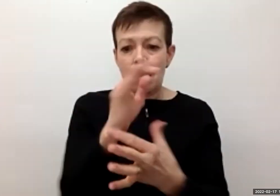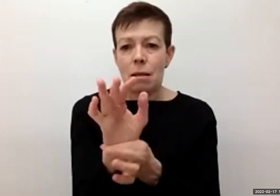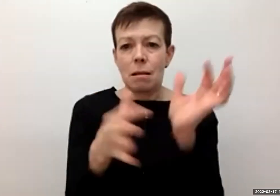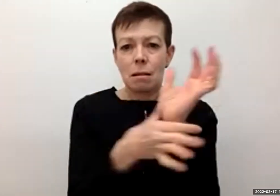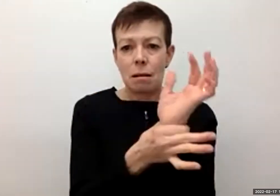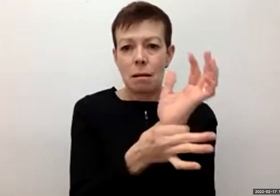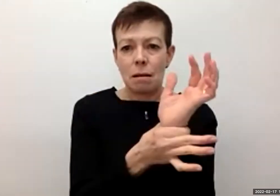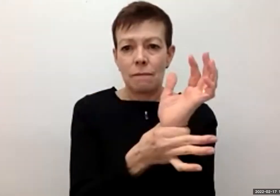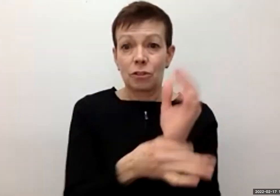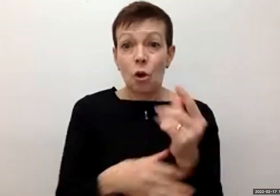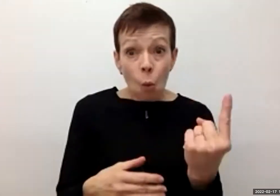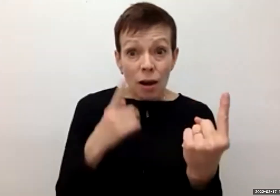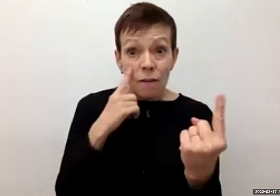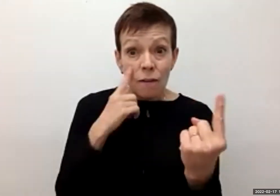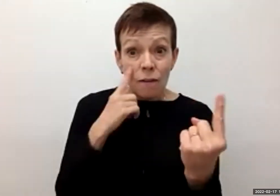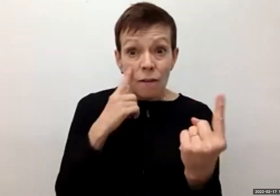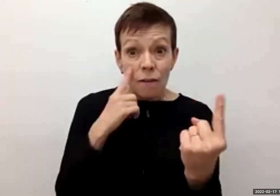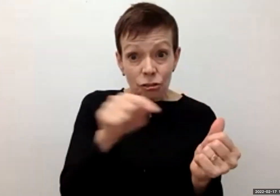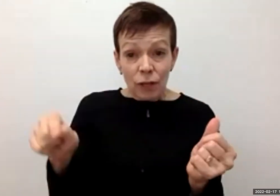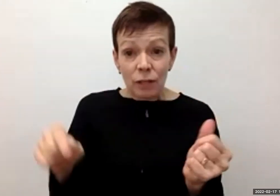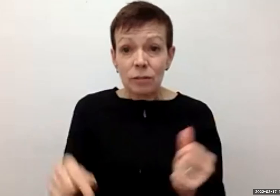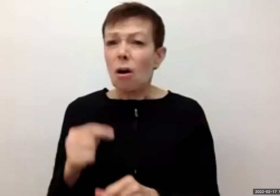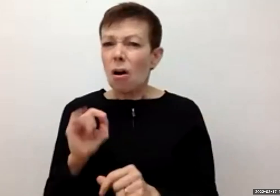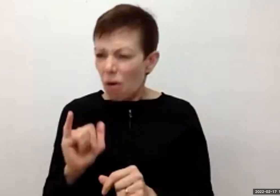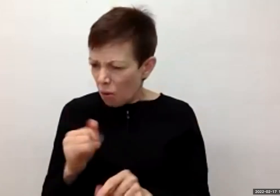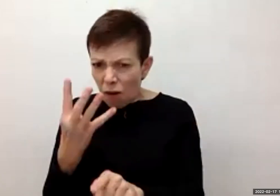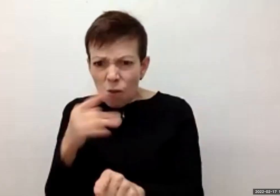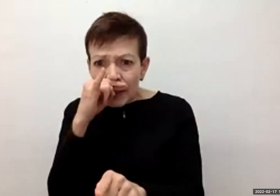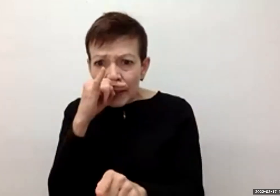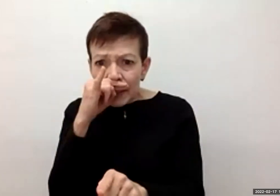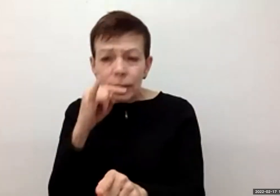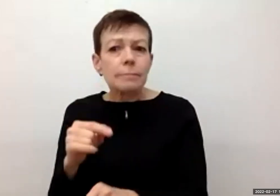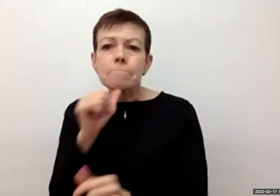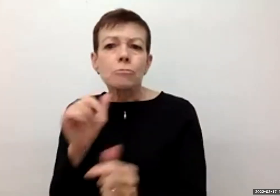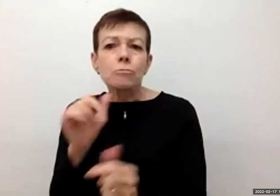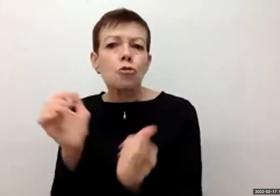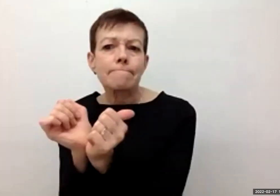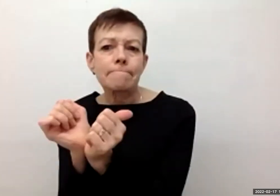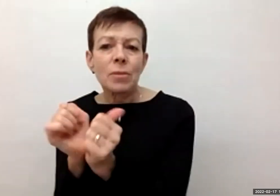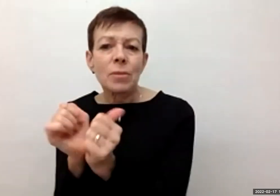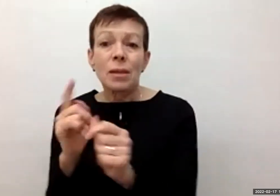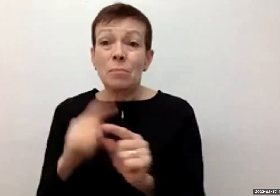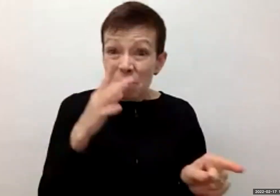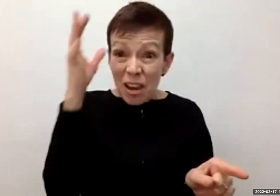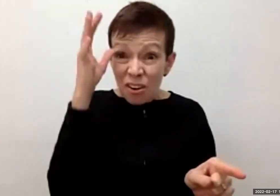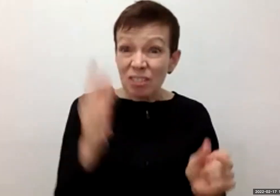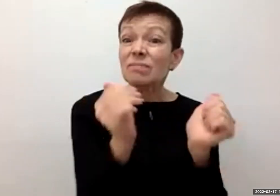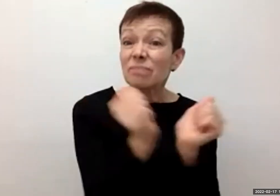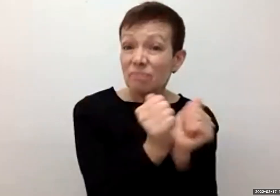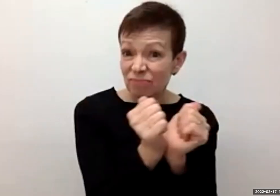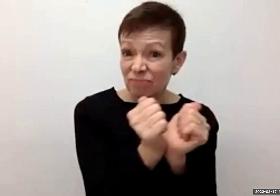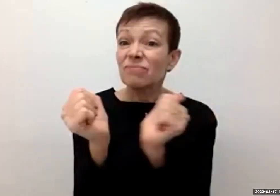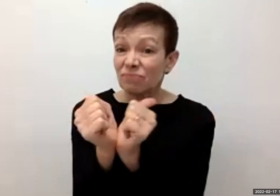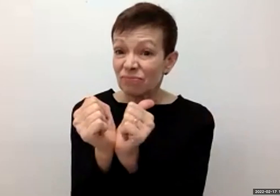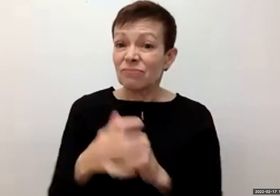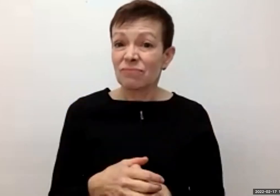realized four of us were kids, they spared us kids, but handcuffed my parents in front of us. We were all put into the